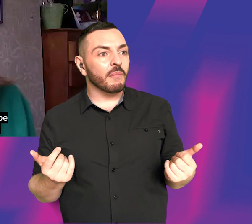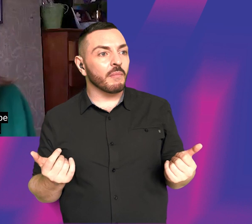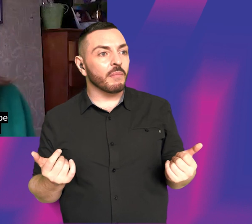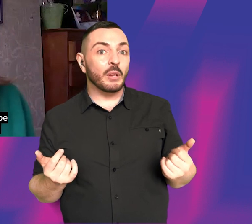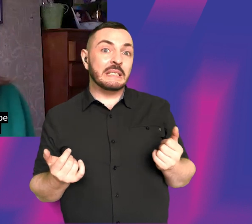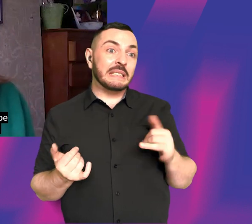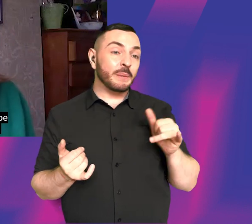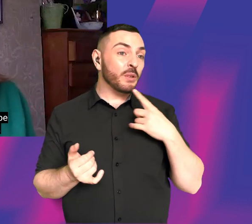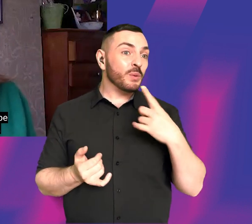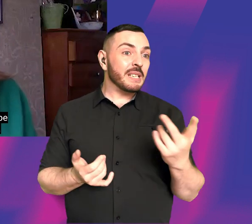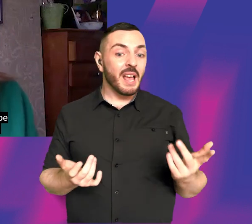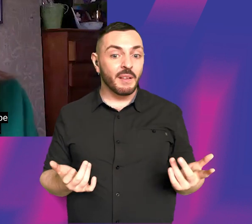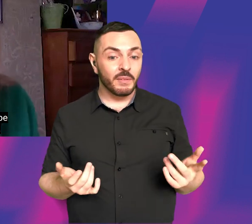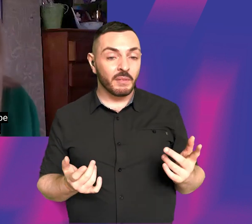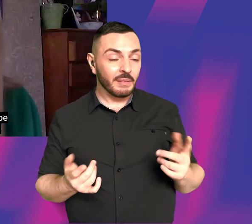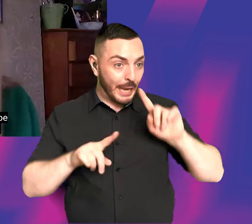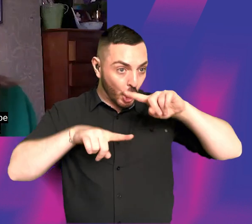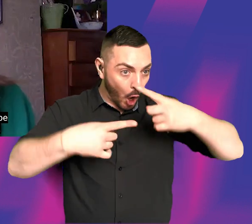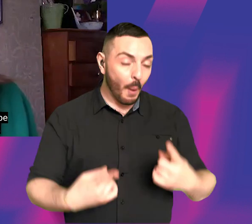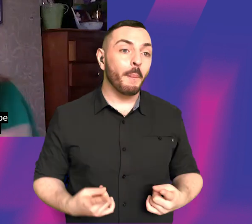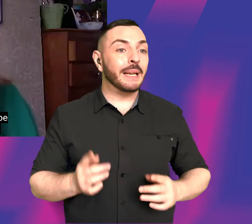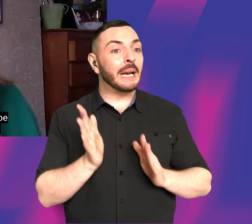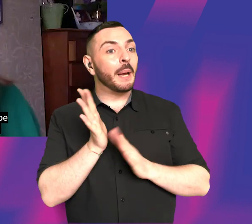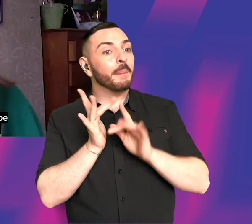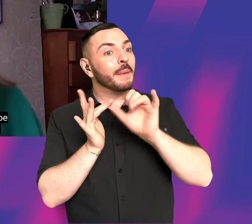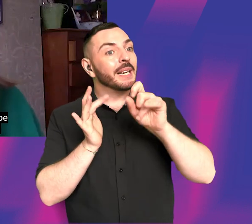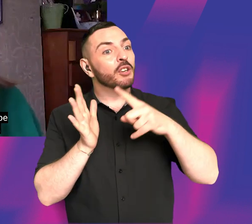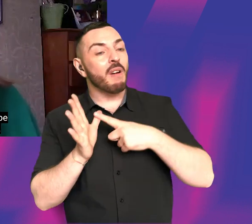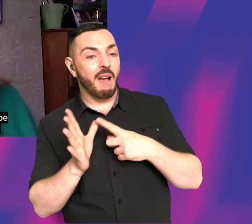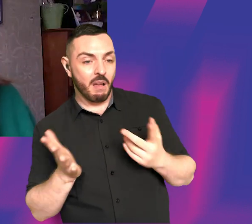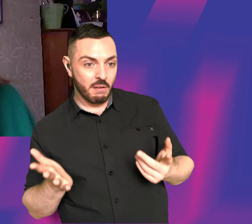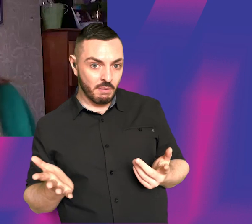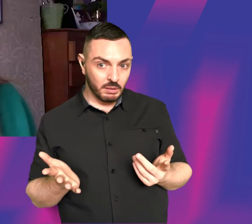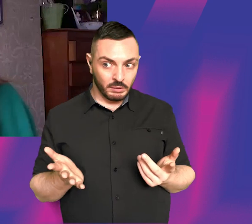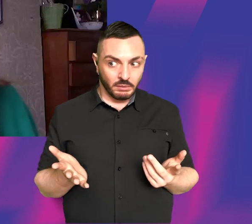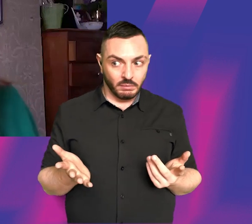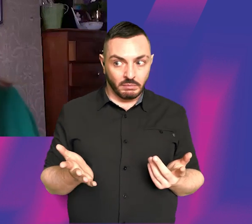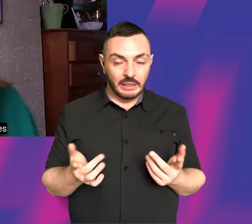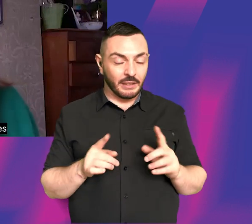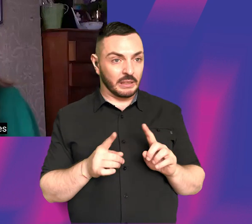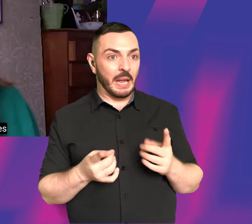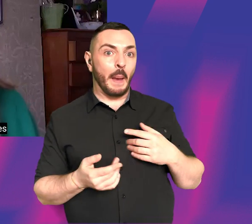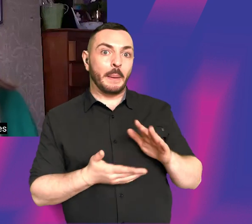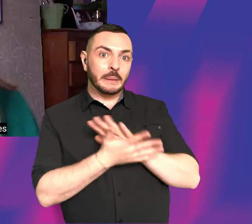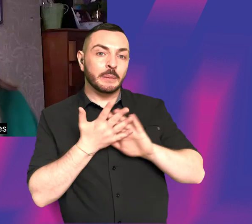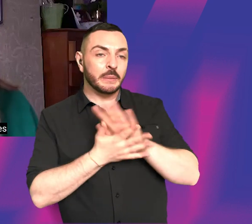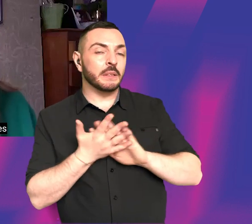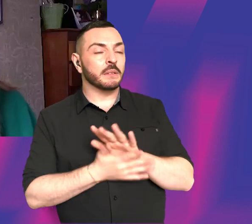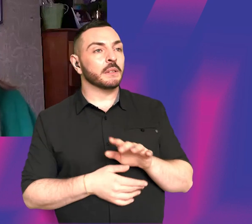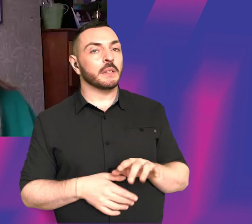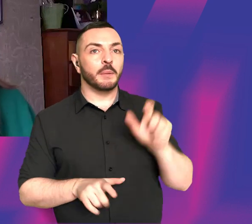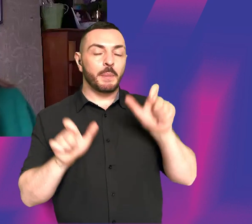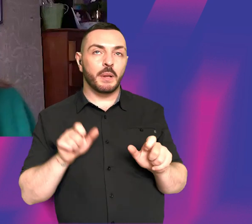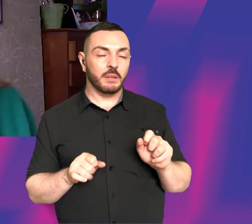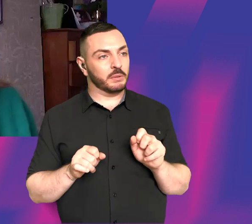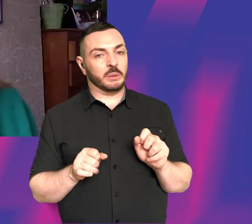you have to say, it can't be a Micra, it has to be a different car. And that makes you a nightmare. And people are going to roll their eyes.